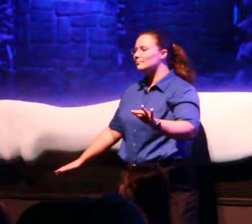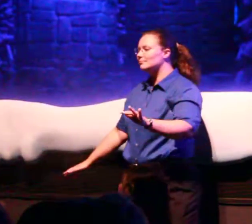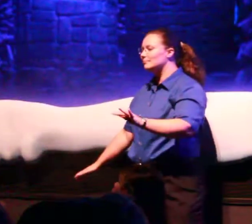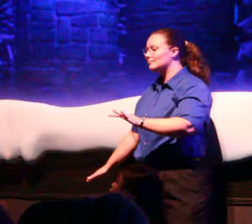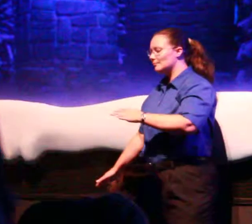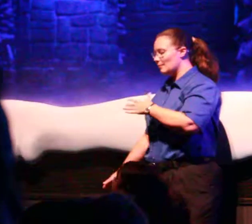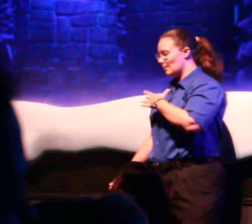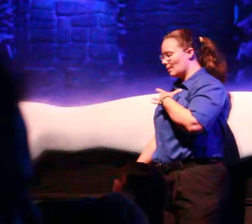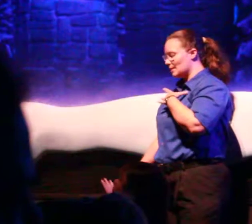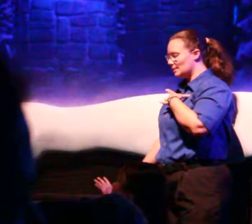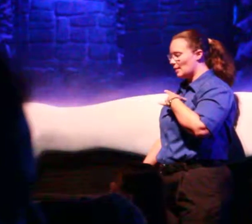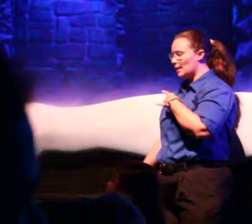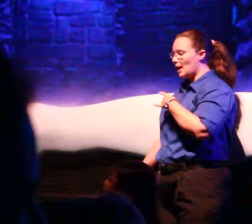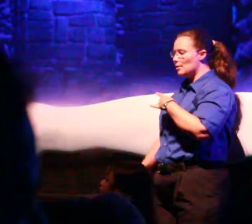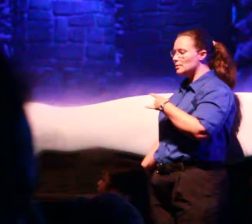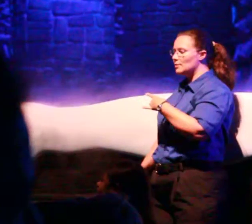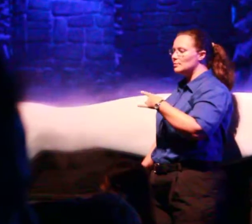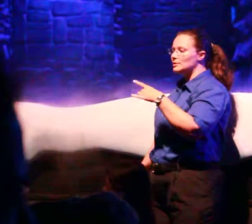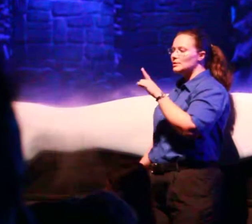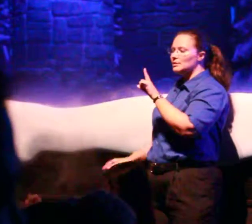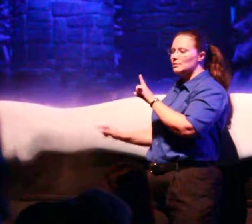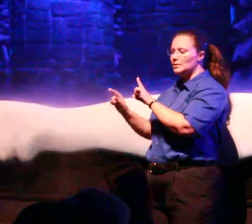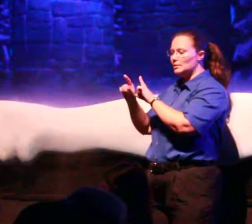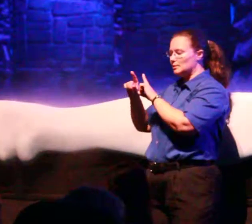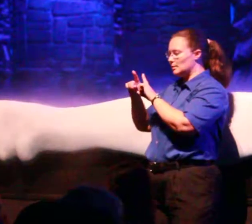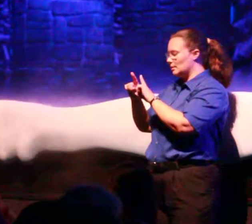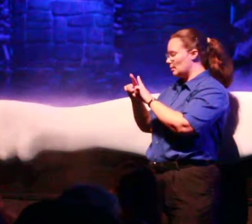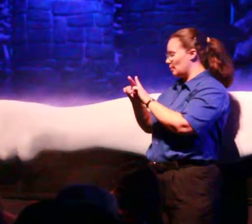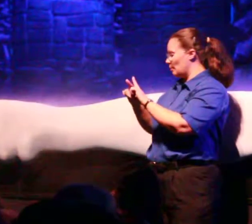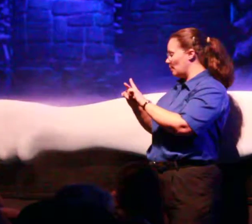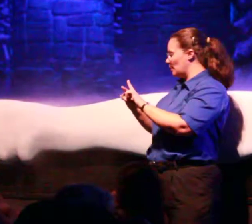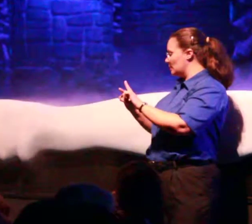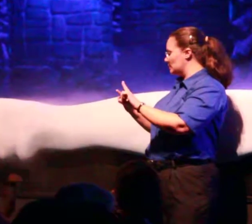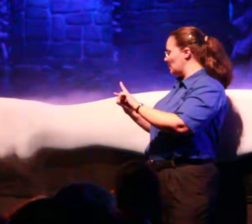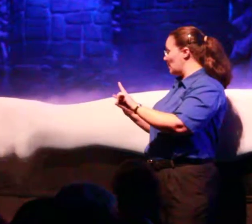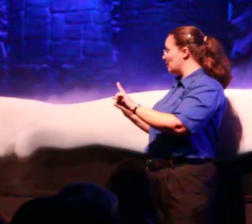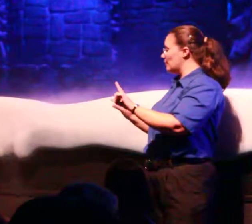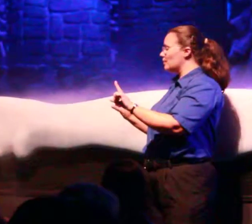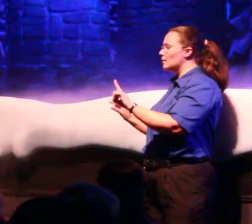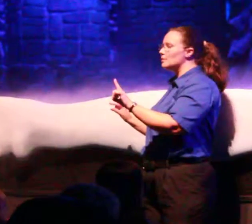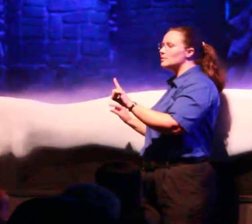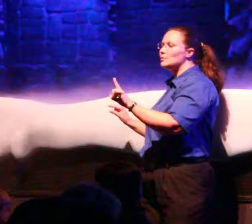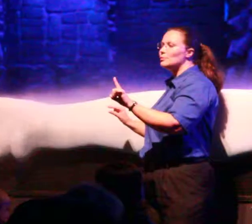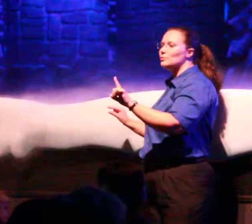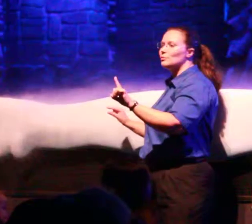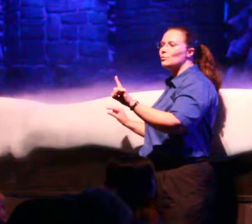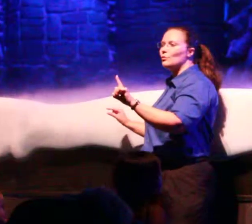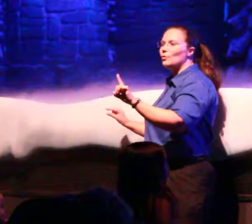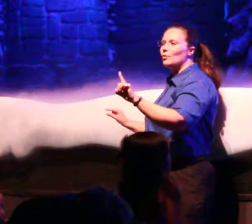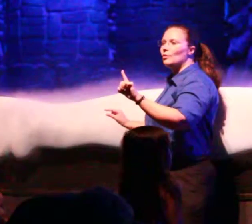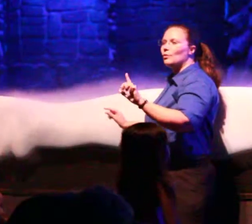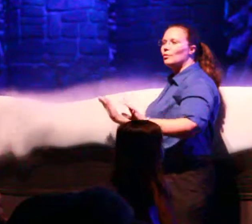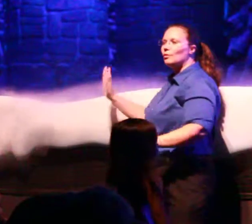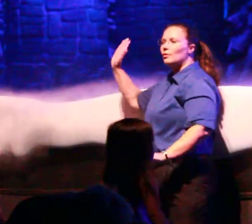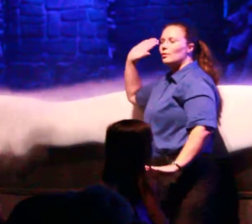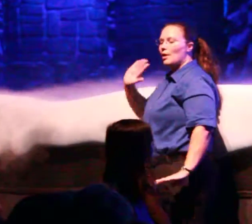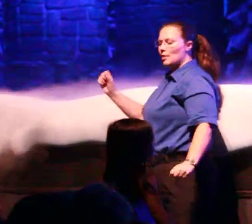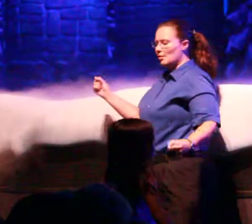It's cut me off some distance. Makes everything seem small. And the